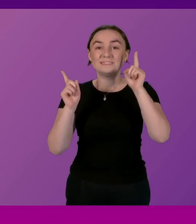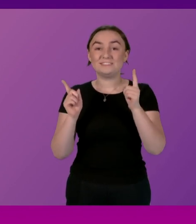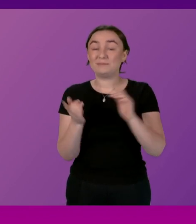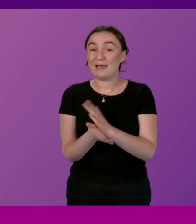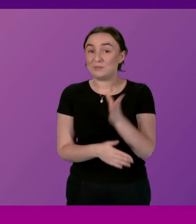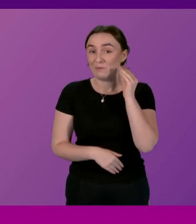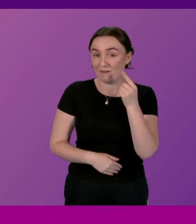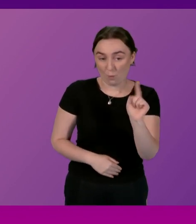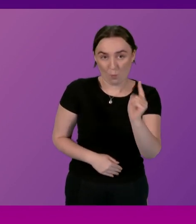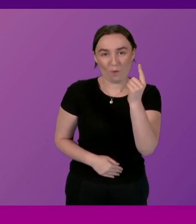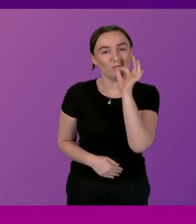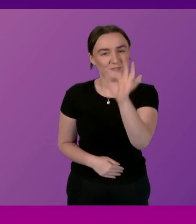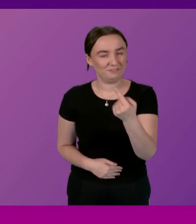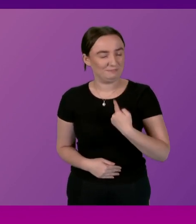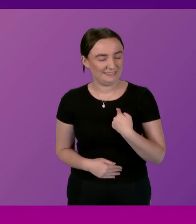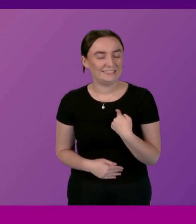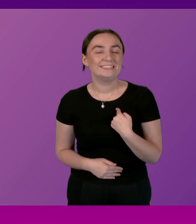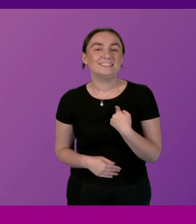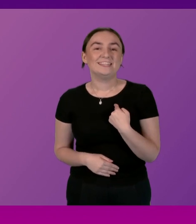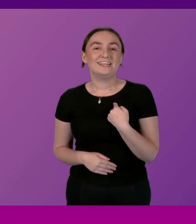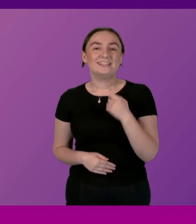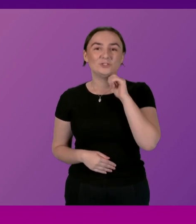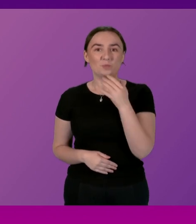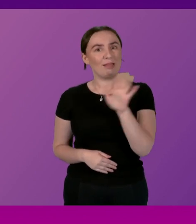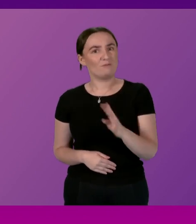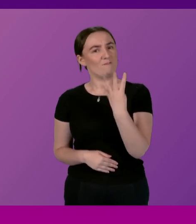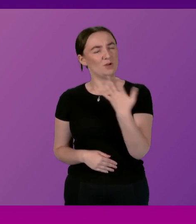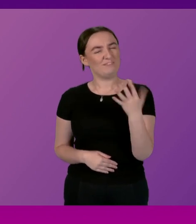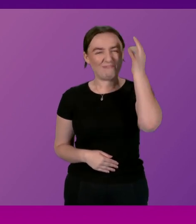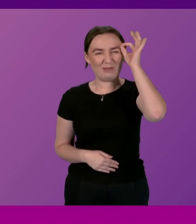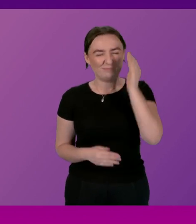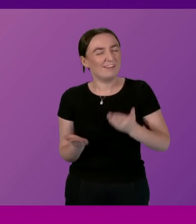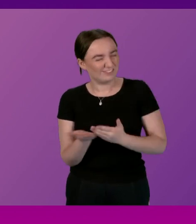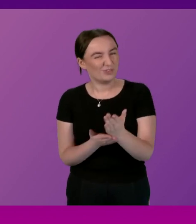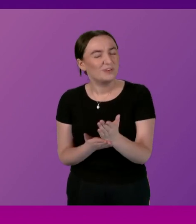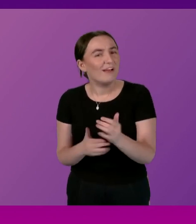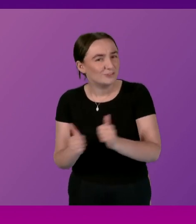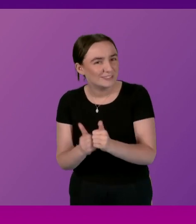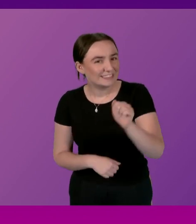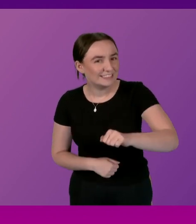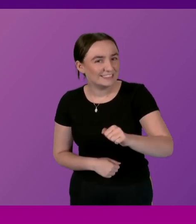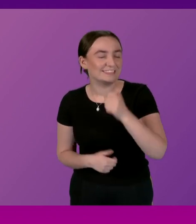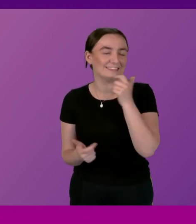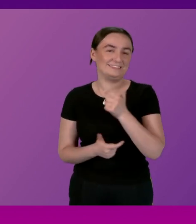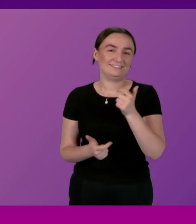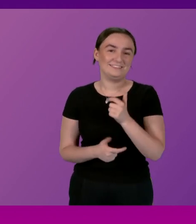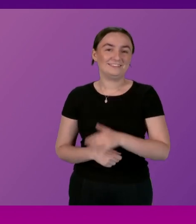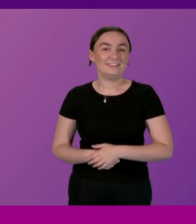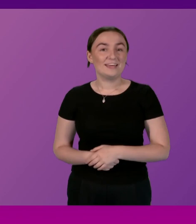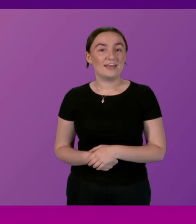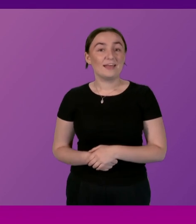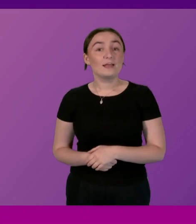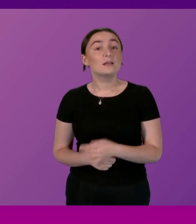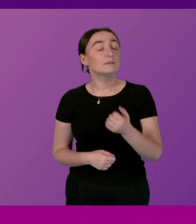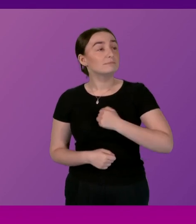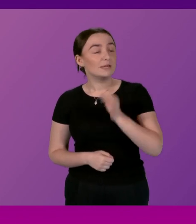question sort of lodge, which means I'll take about 45 minutes over it. I think that was the agreement. My question is in relation,